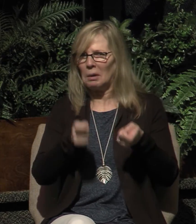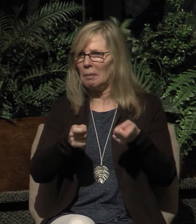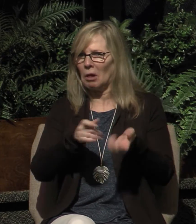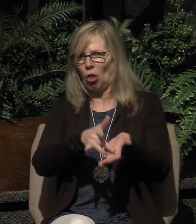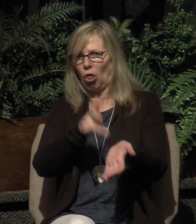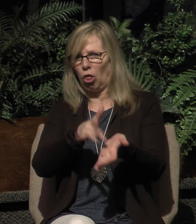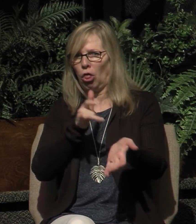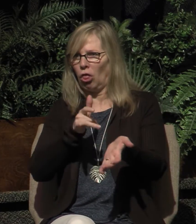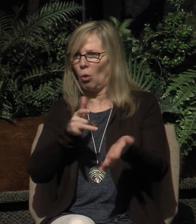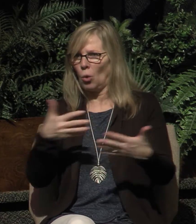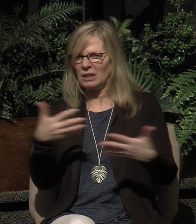intimidate anyone.